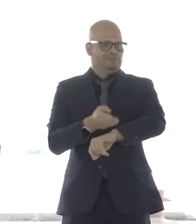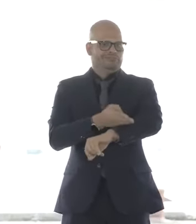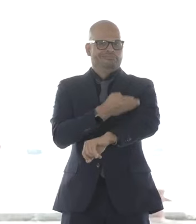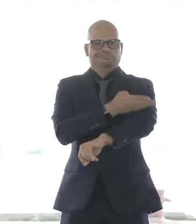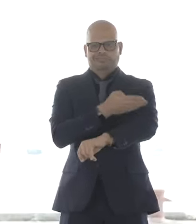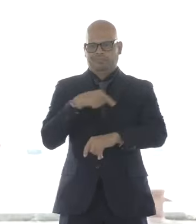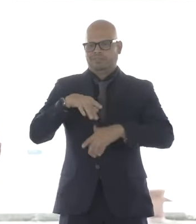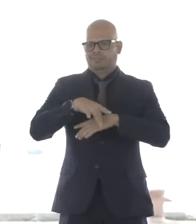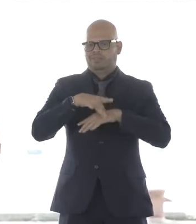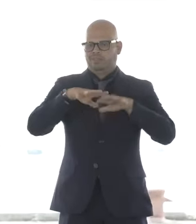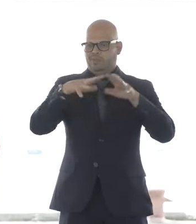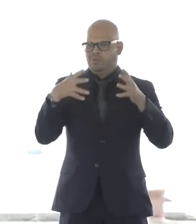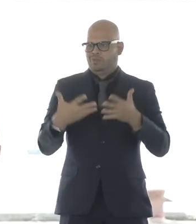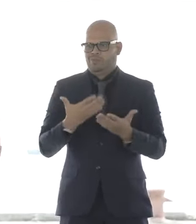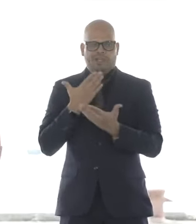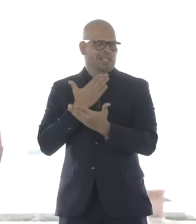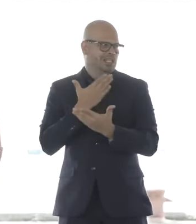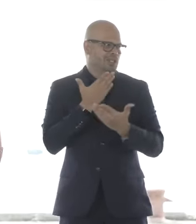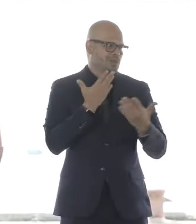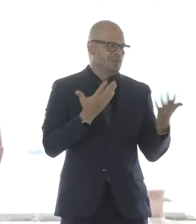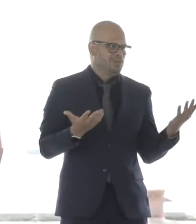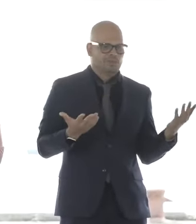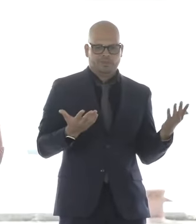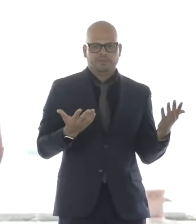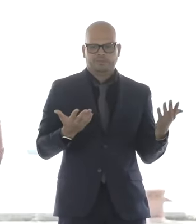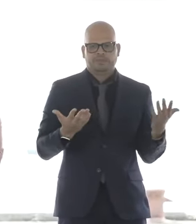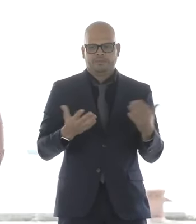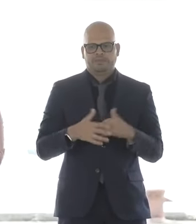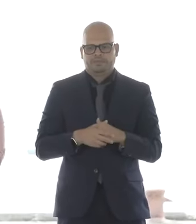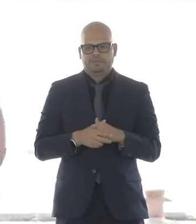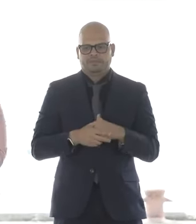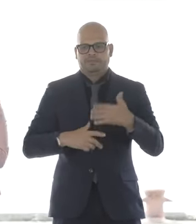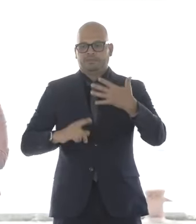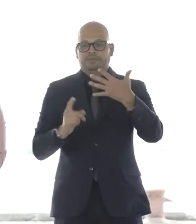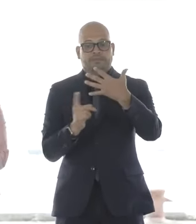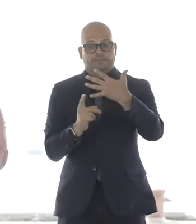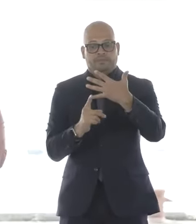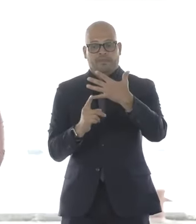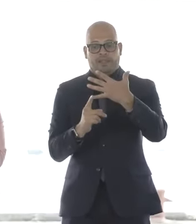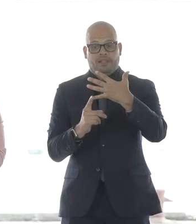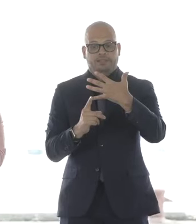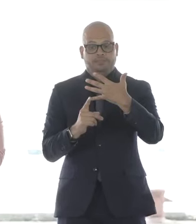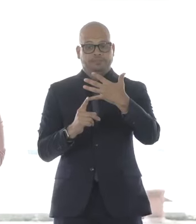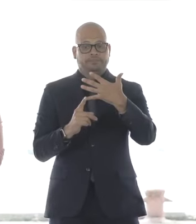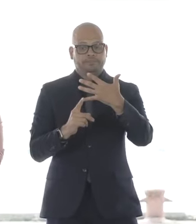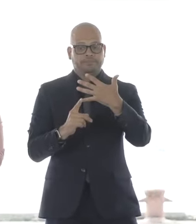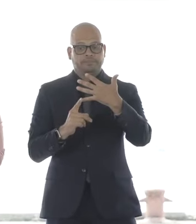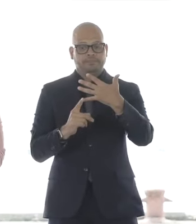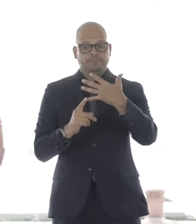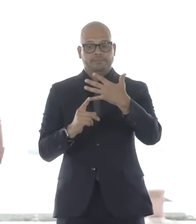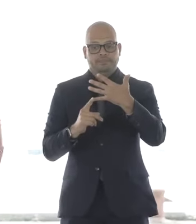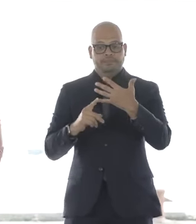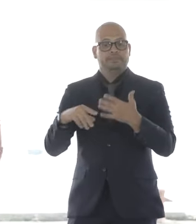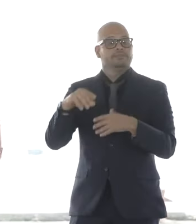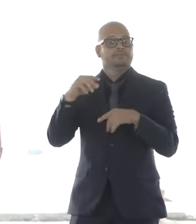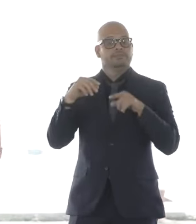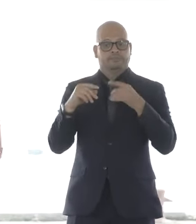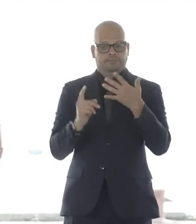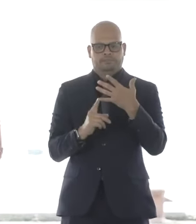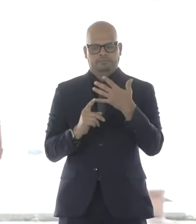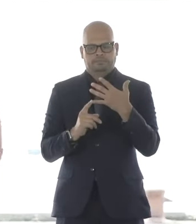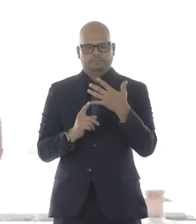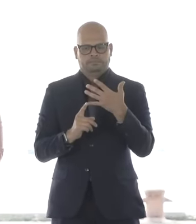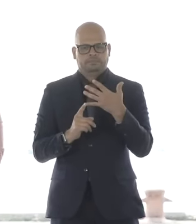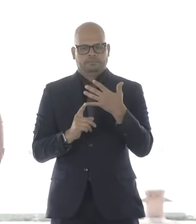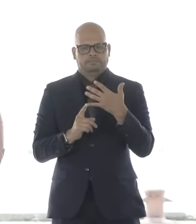thank members of the U.S. Maritime Administration for their work. Today, we break ground on something